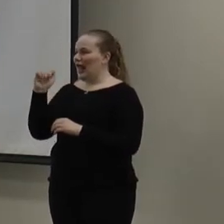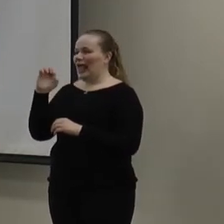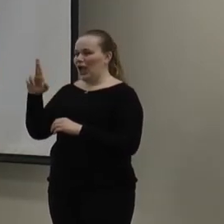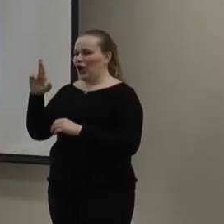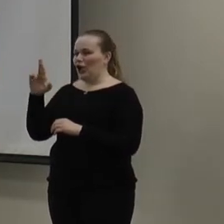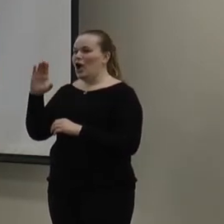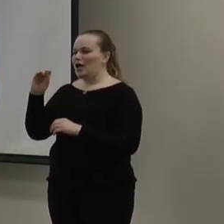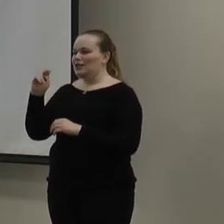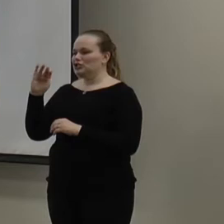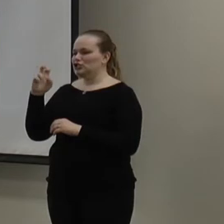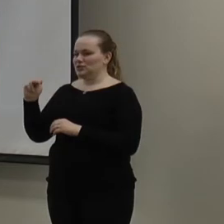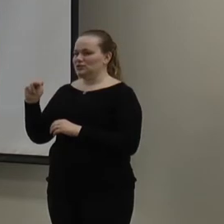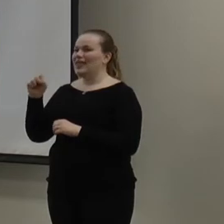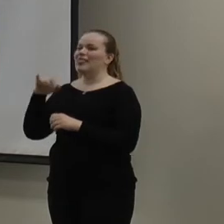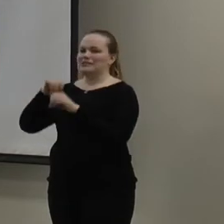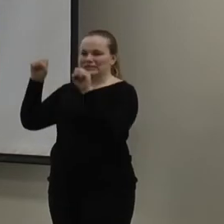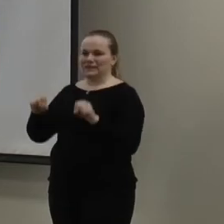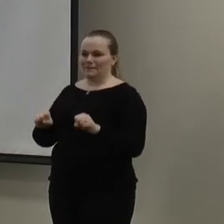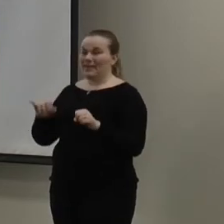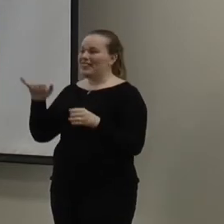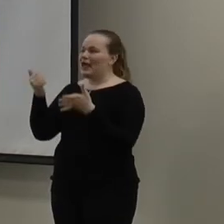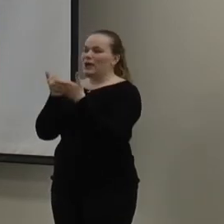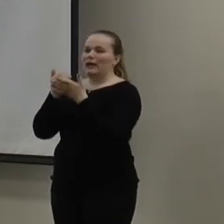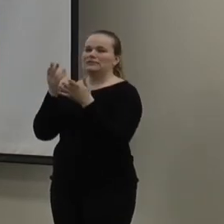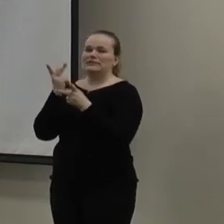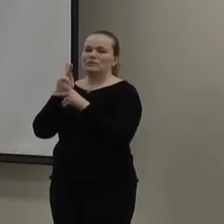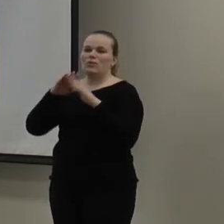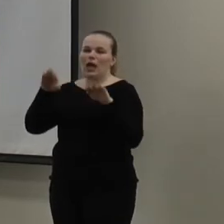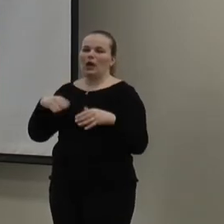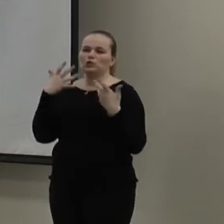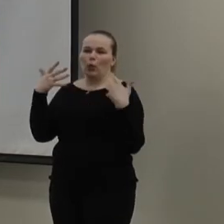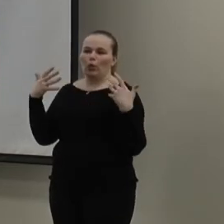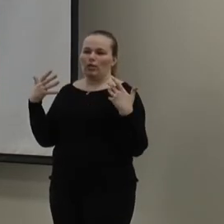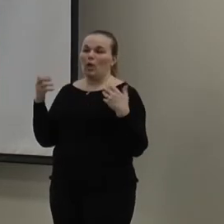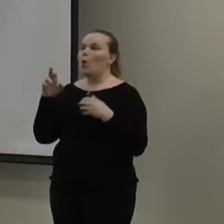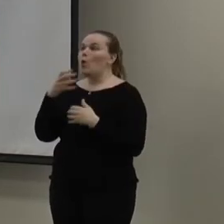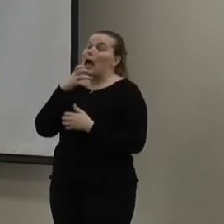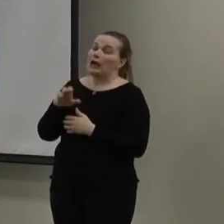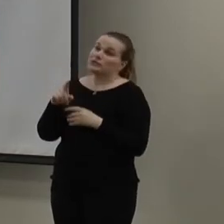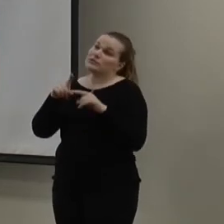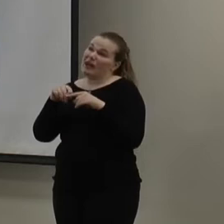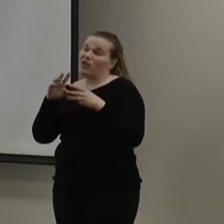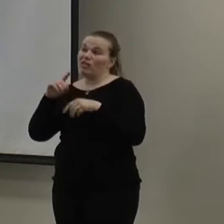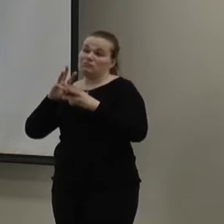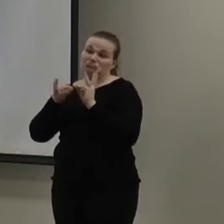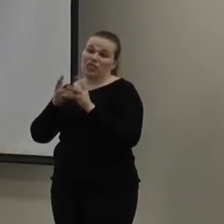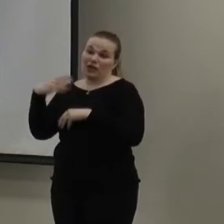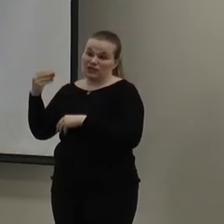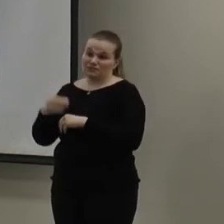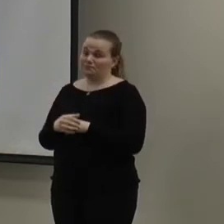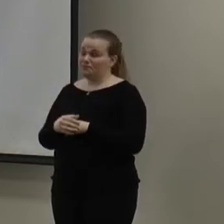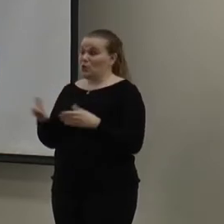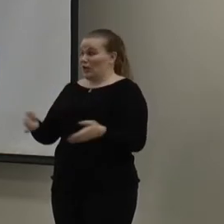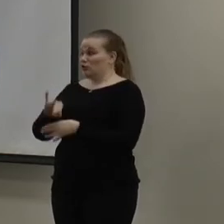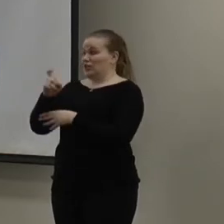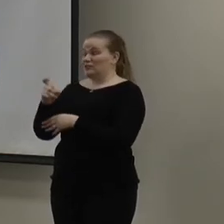ventilation, and air conditioning system. And this is what helps keep your home cool. Or hot if it's cold outside. So, here